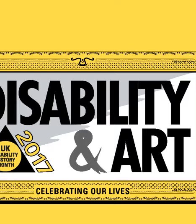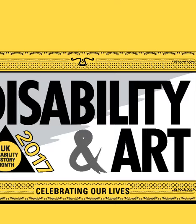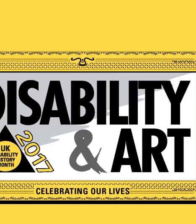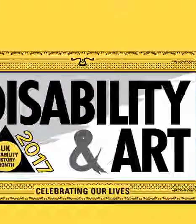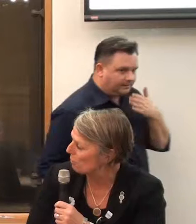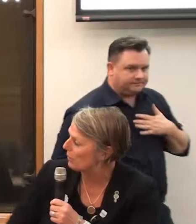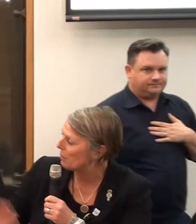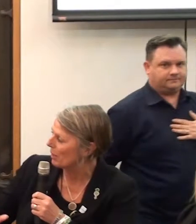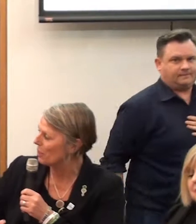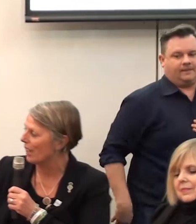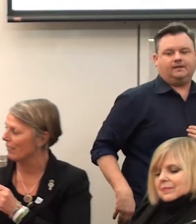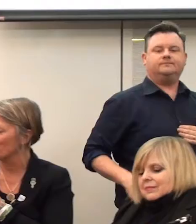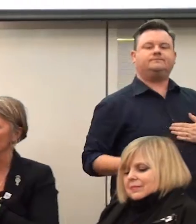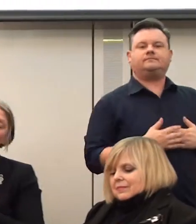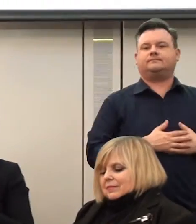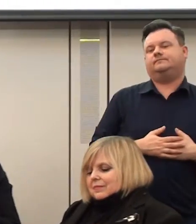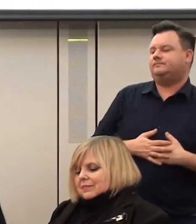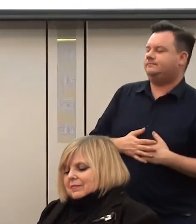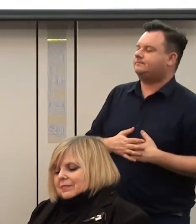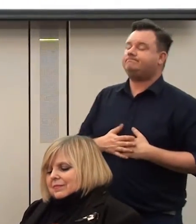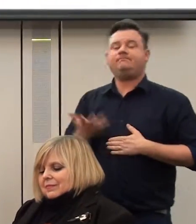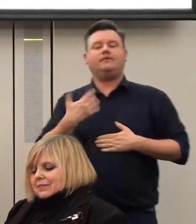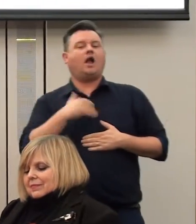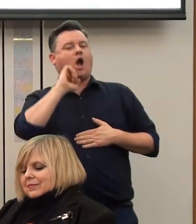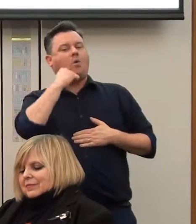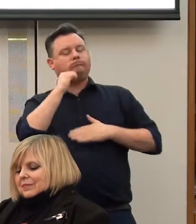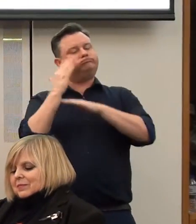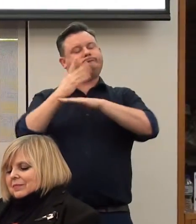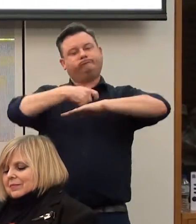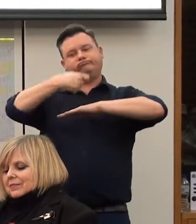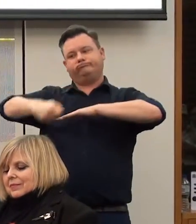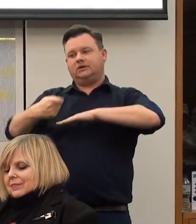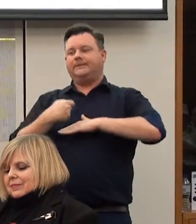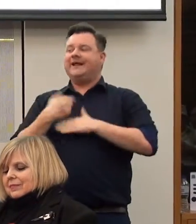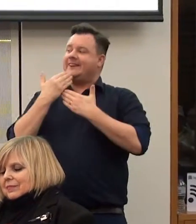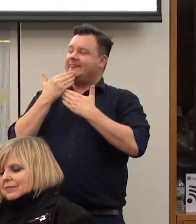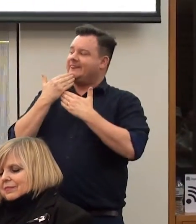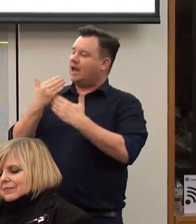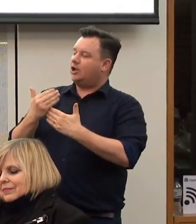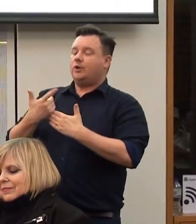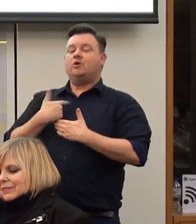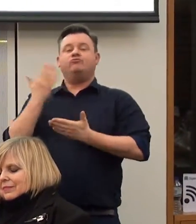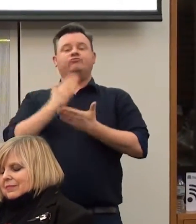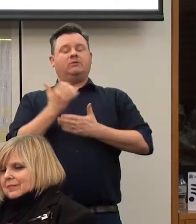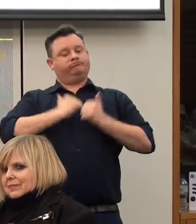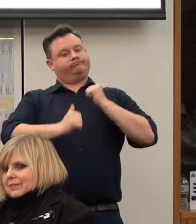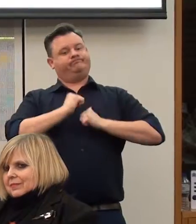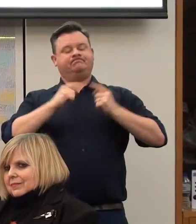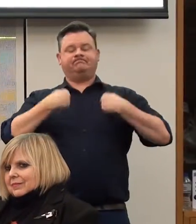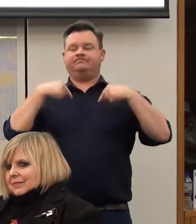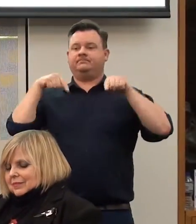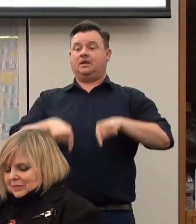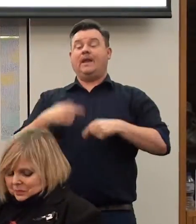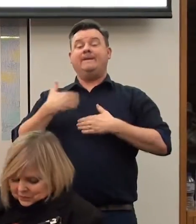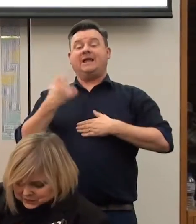for too long. know Susie will keep you in check, I'm sure. Thank you for saying that. It is a real honour for me to be here. I